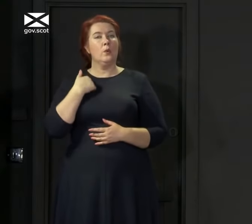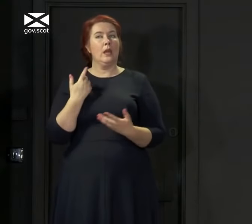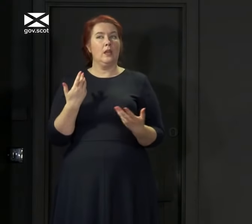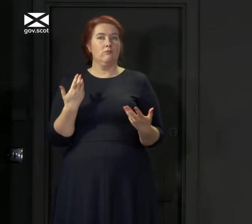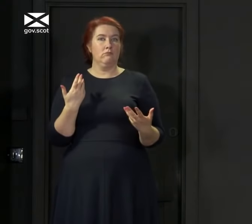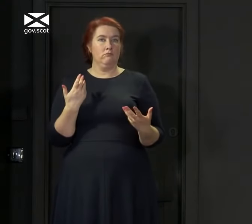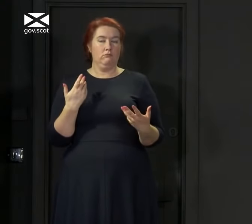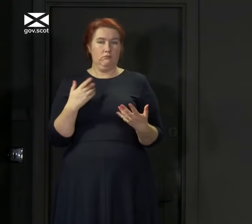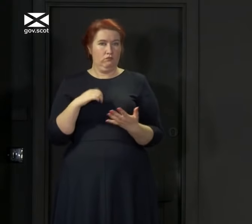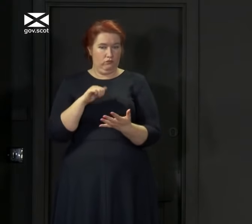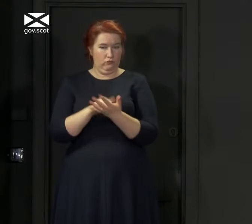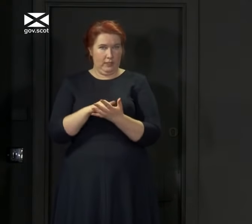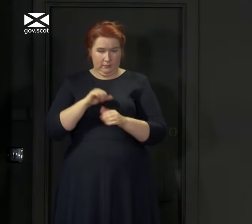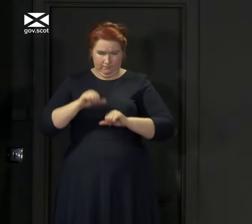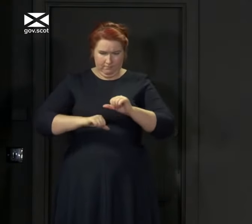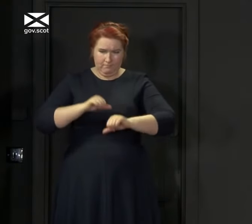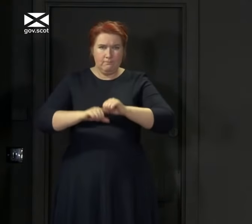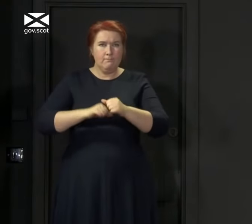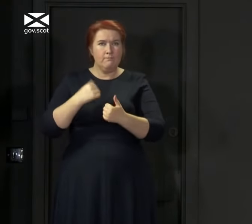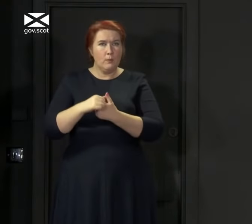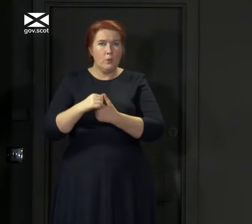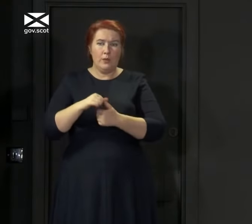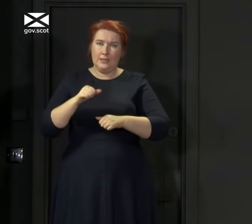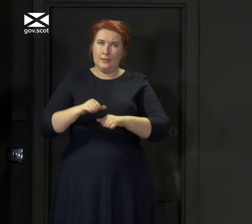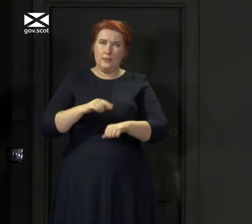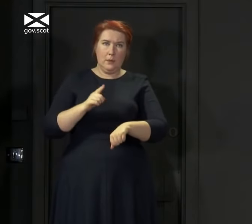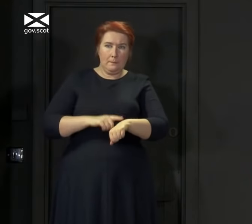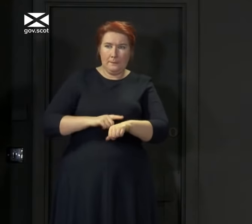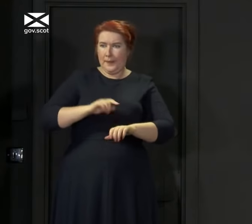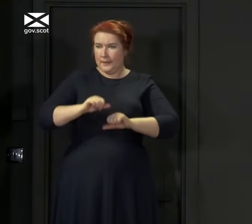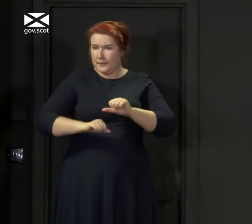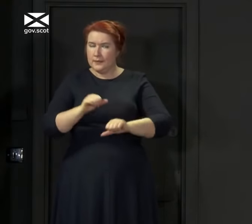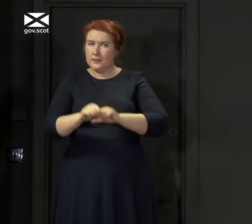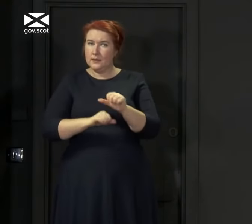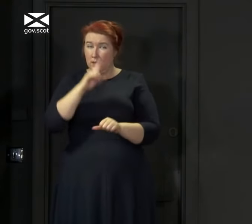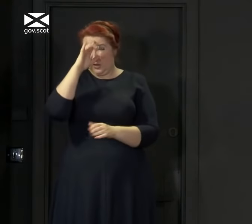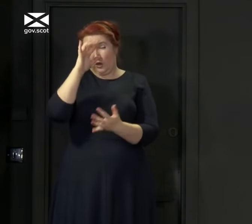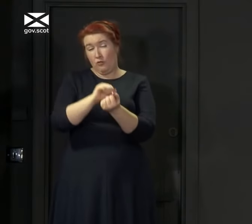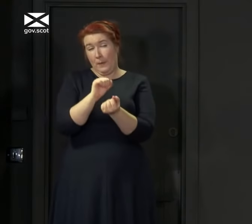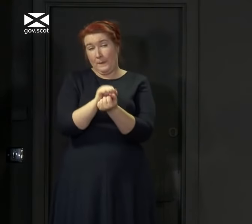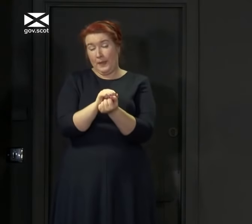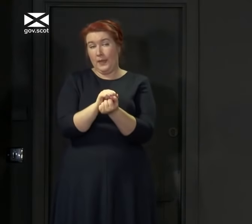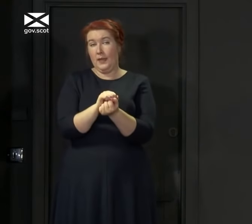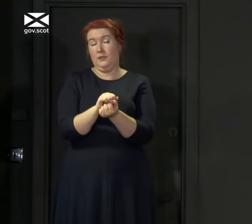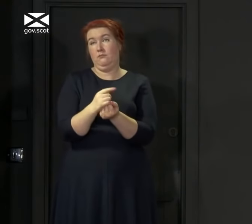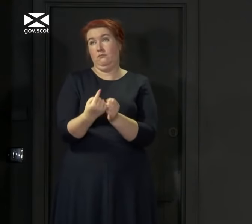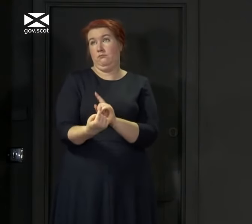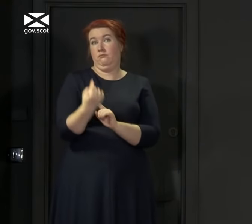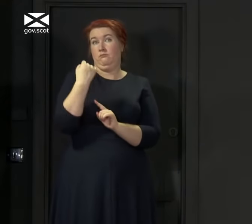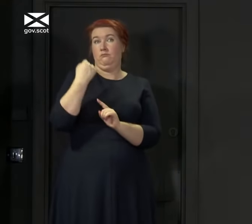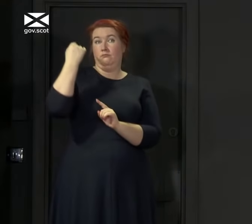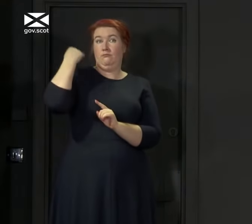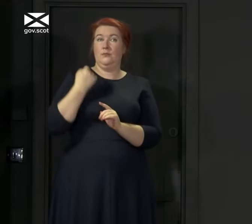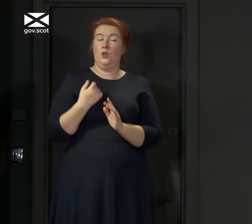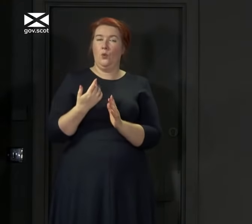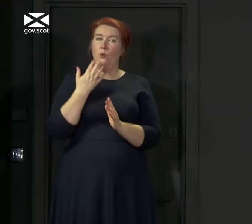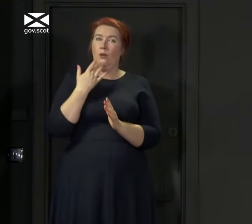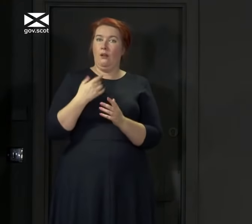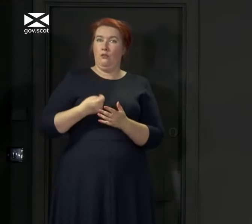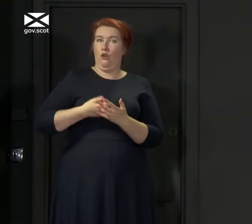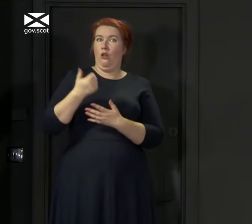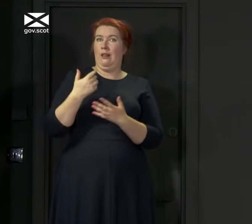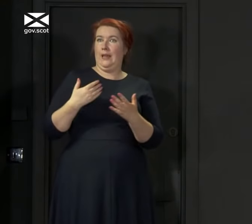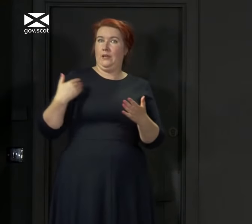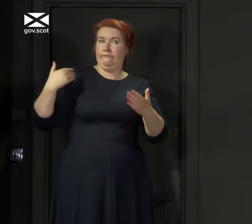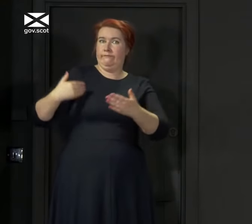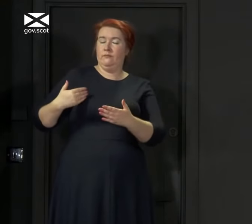way that we think is appropriate and at the pace we think is appropriate. Remember, back in the earlier days of this pandemic, you